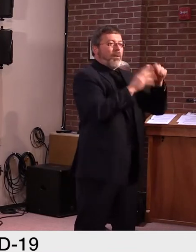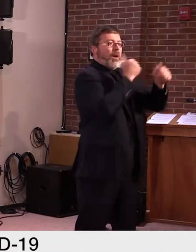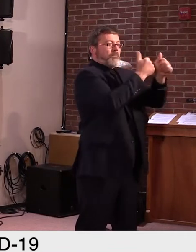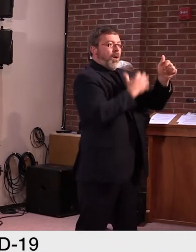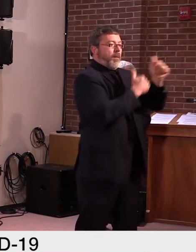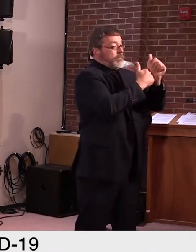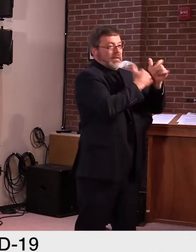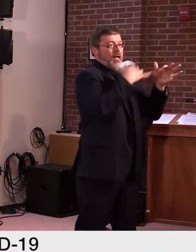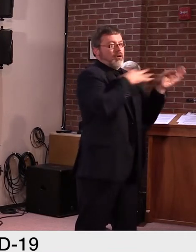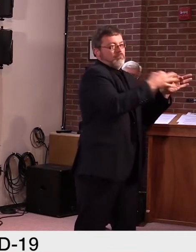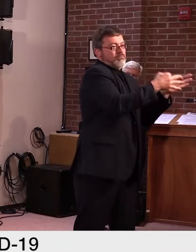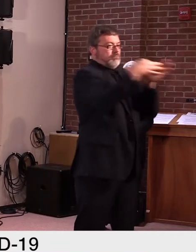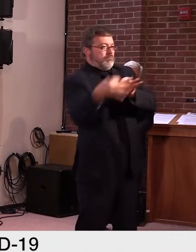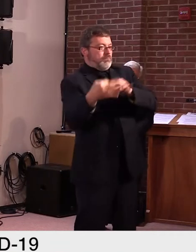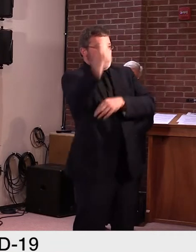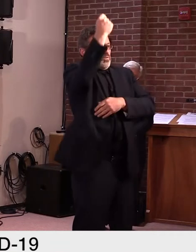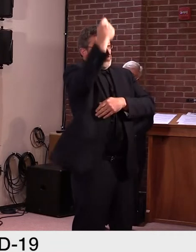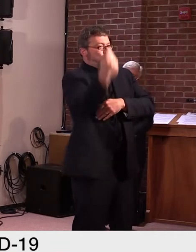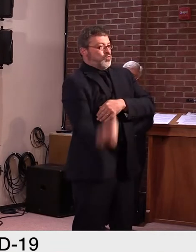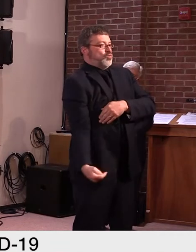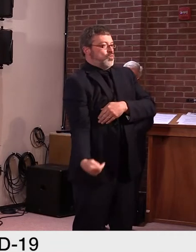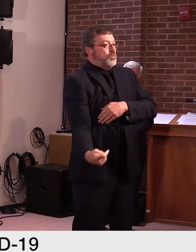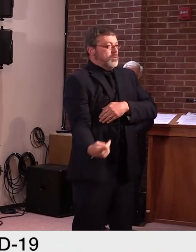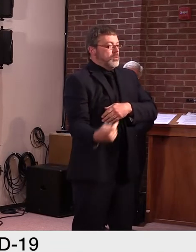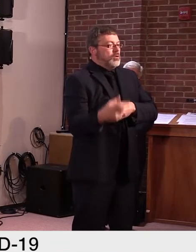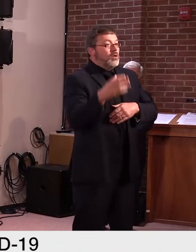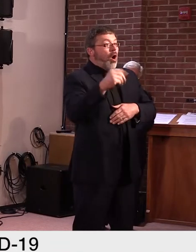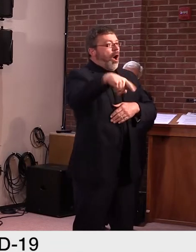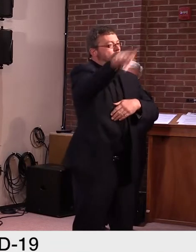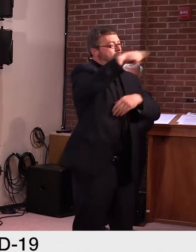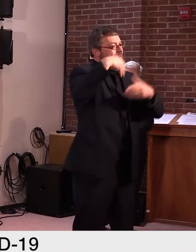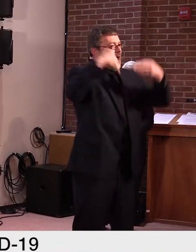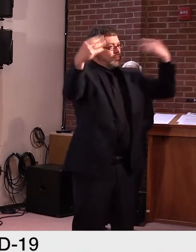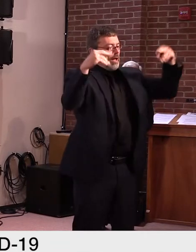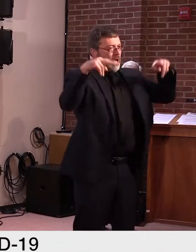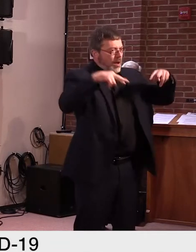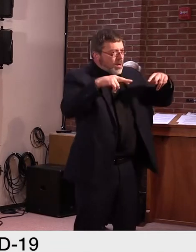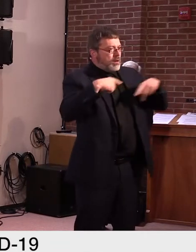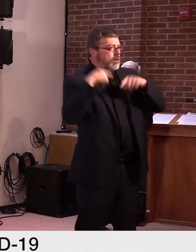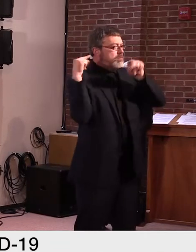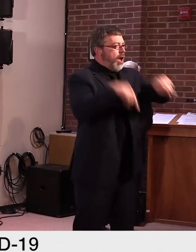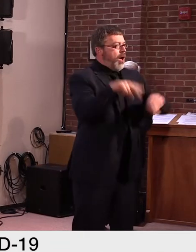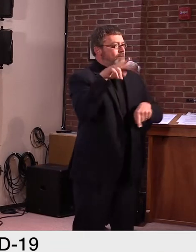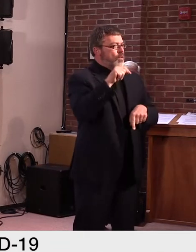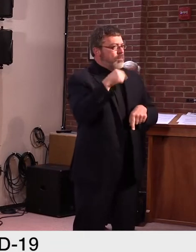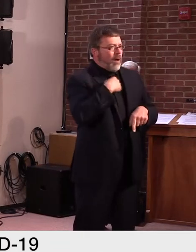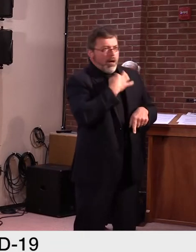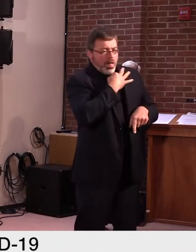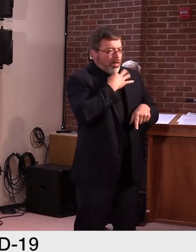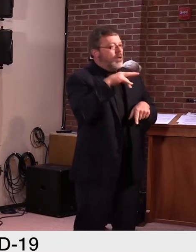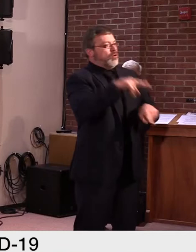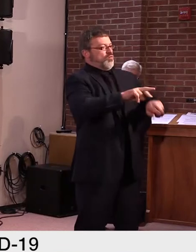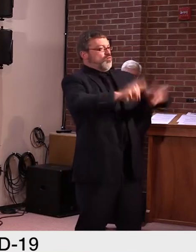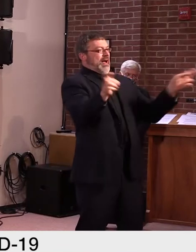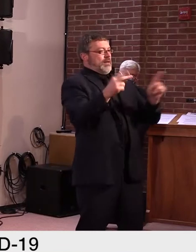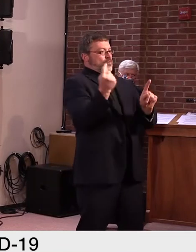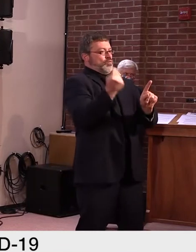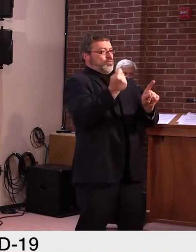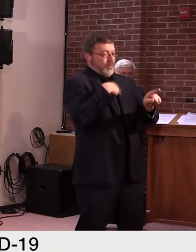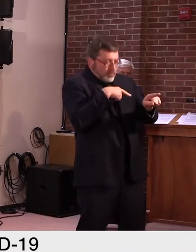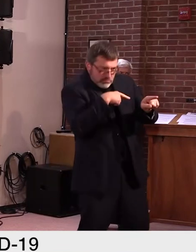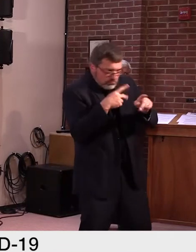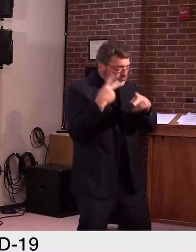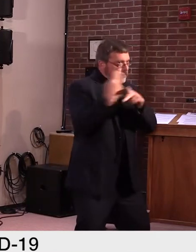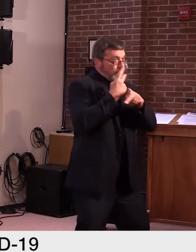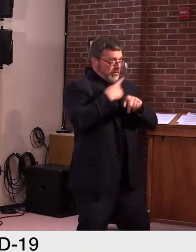Now, we're entering fall foliage, so we will be seeing more visitors. But as Dr. Fauci